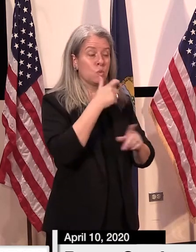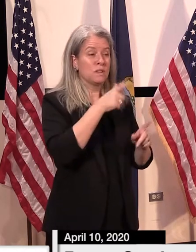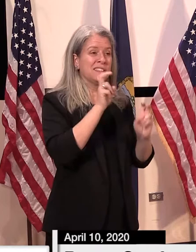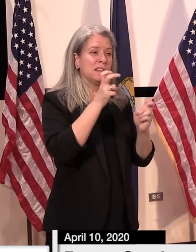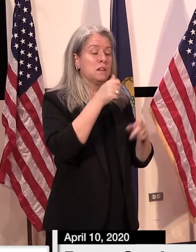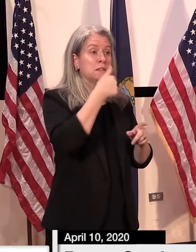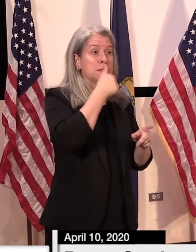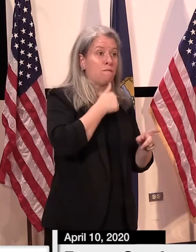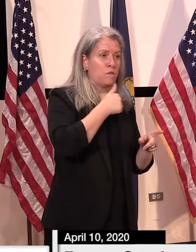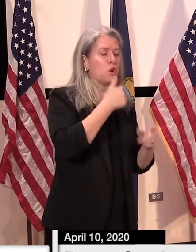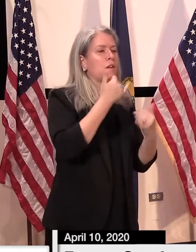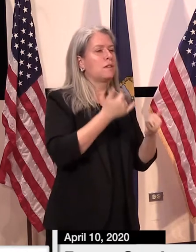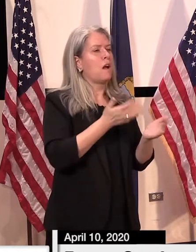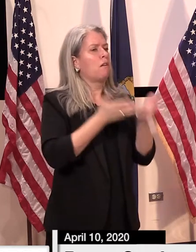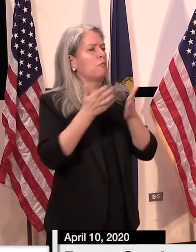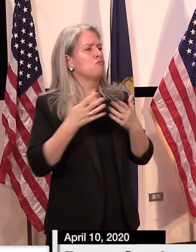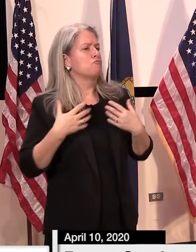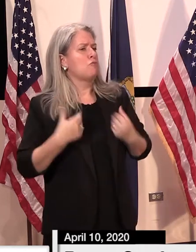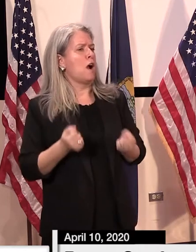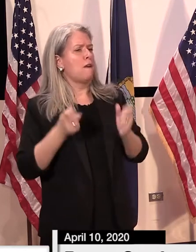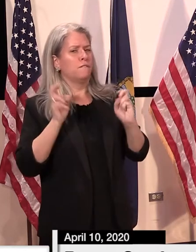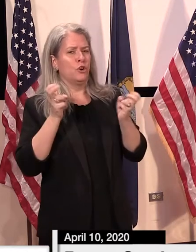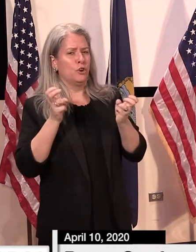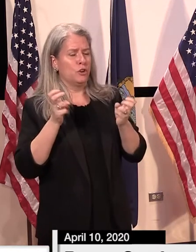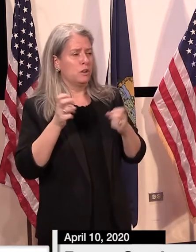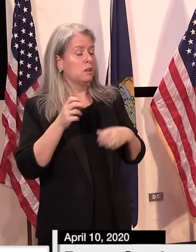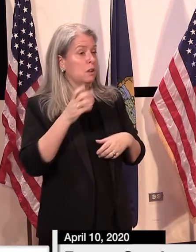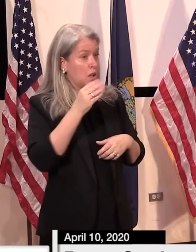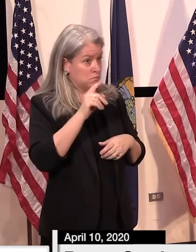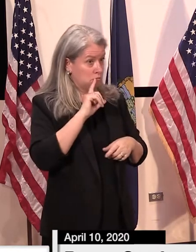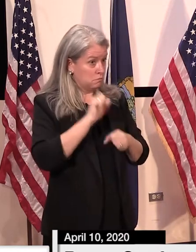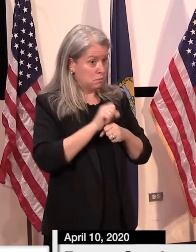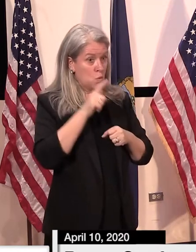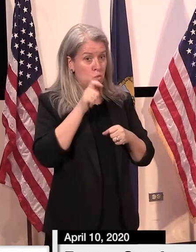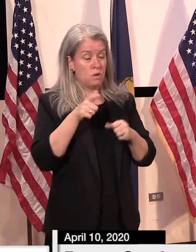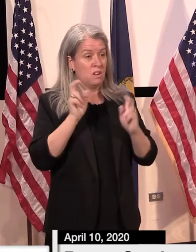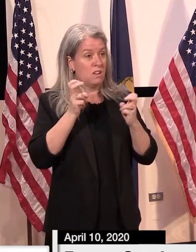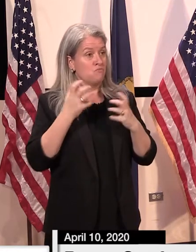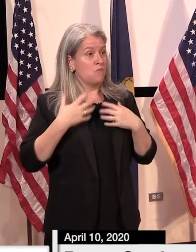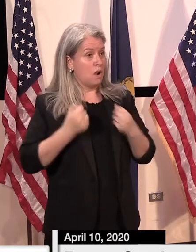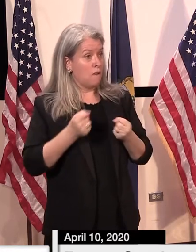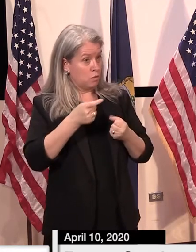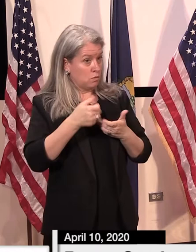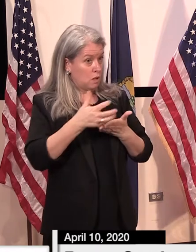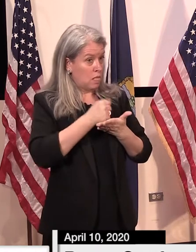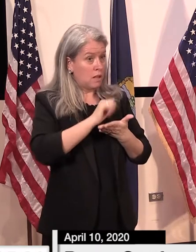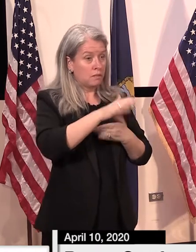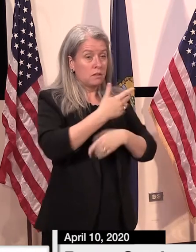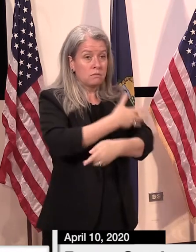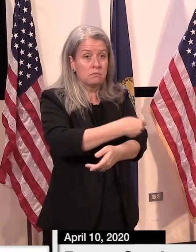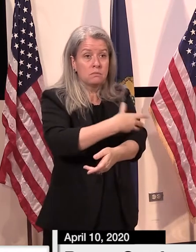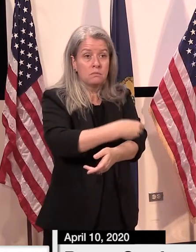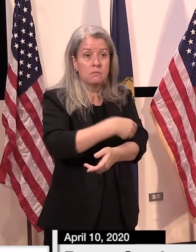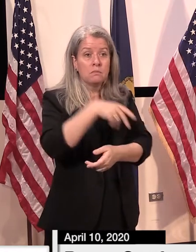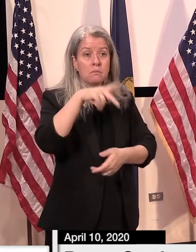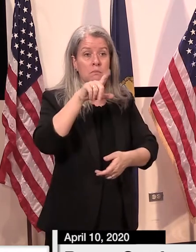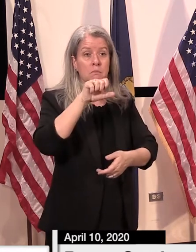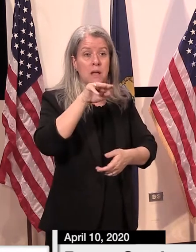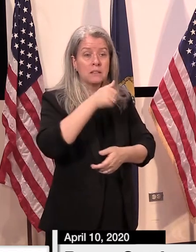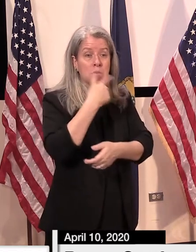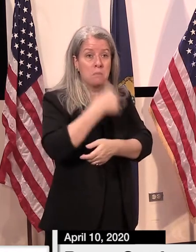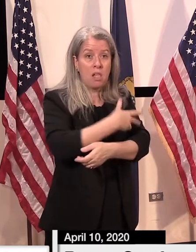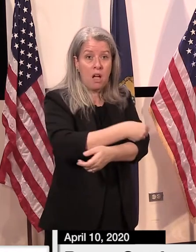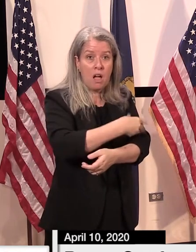recovered? And then are you collecting the plasma from those recovered patients and work going